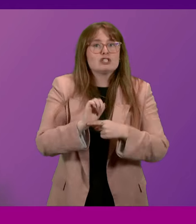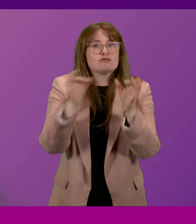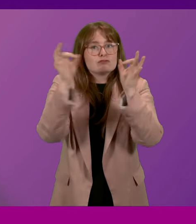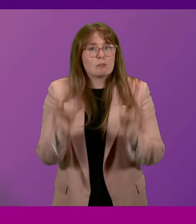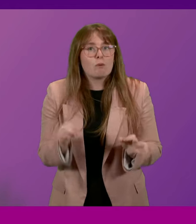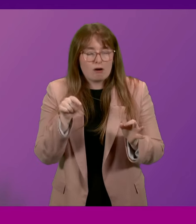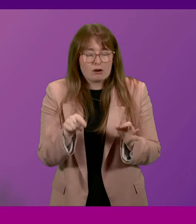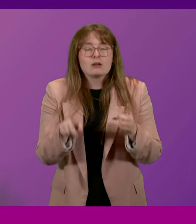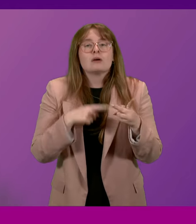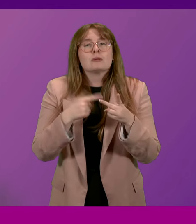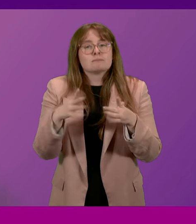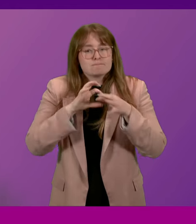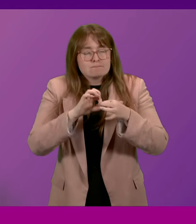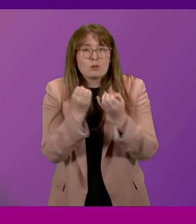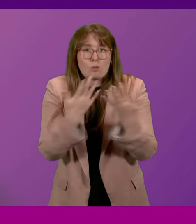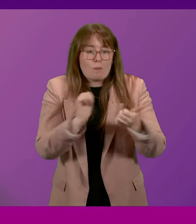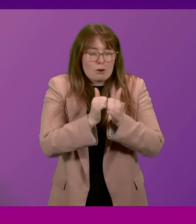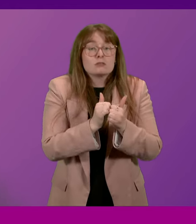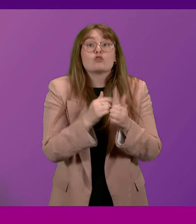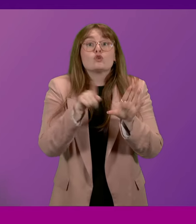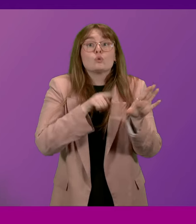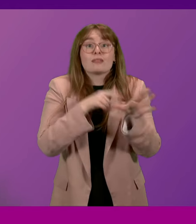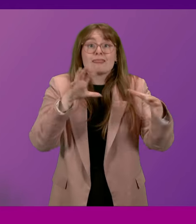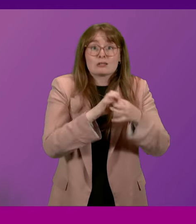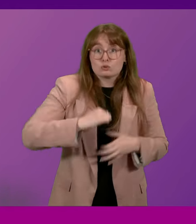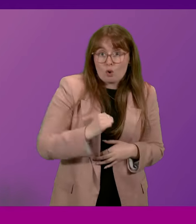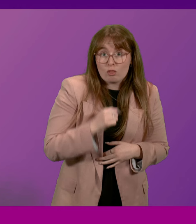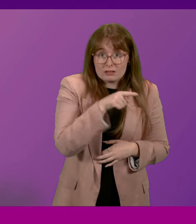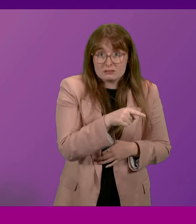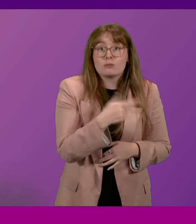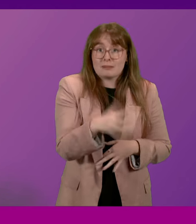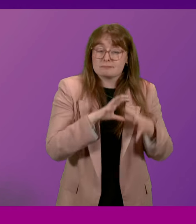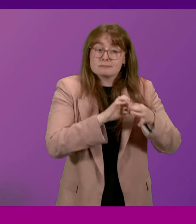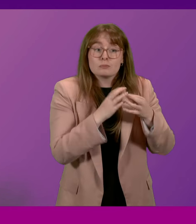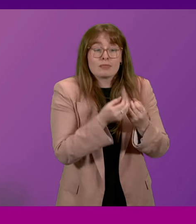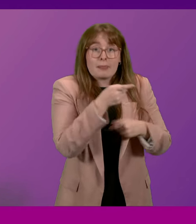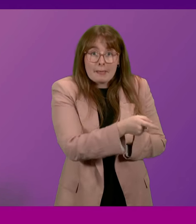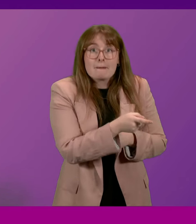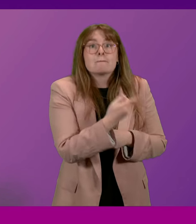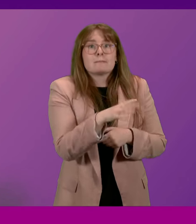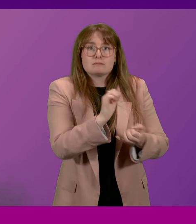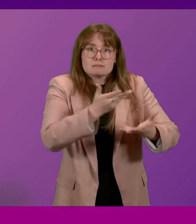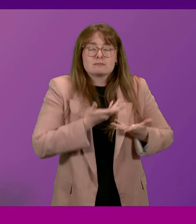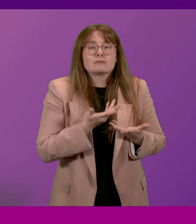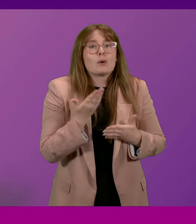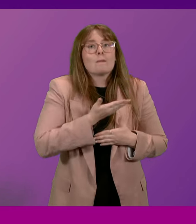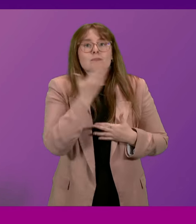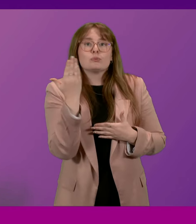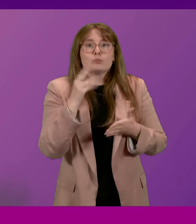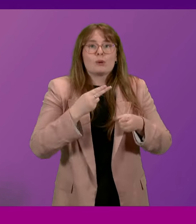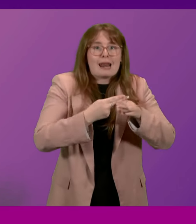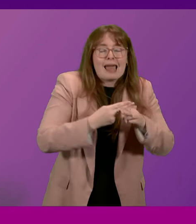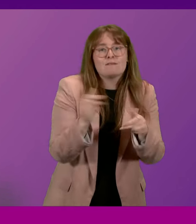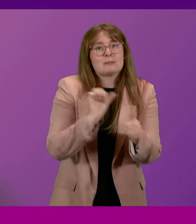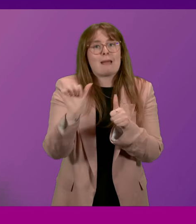We work with a range of partners, including YouthLink Scotland that Paulie McNeill referred to, who deliver our national No Knives Better Lives programme.